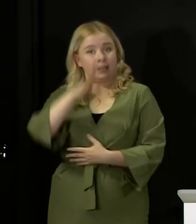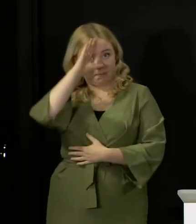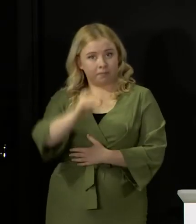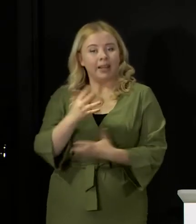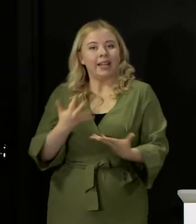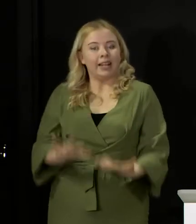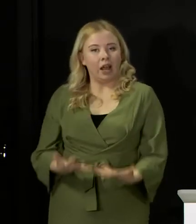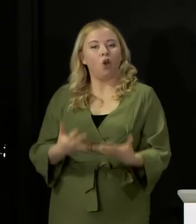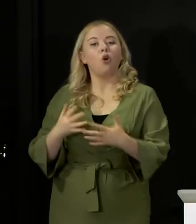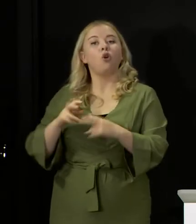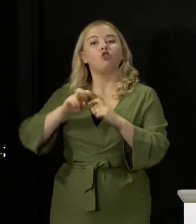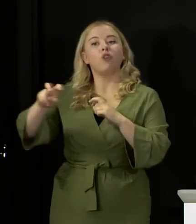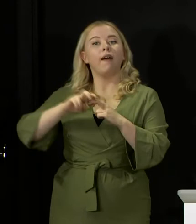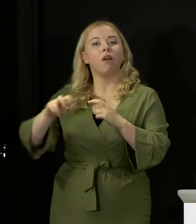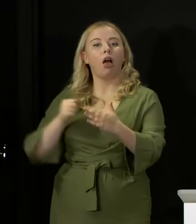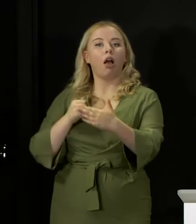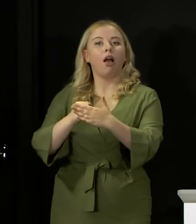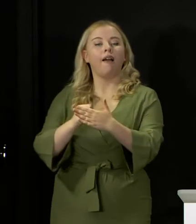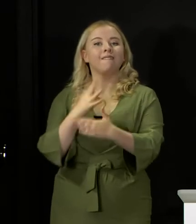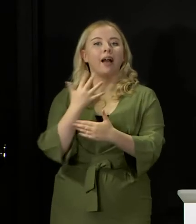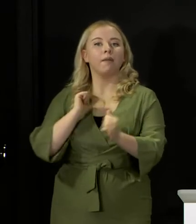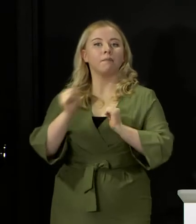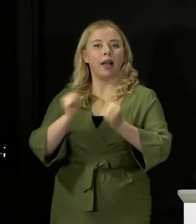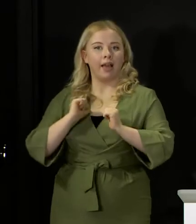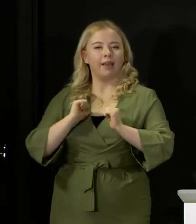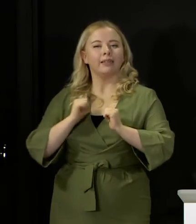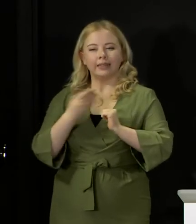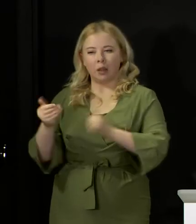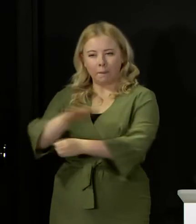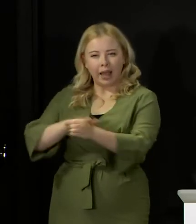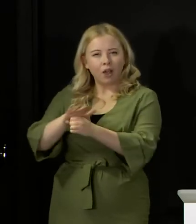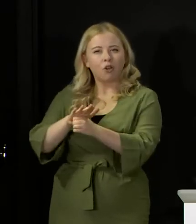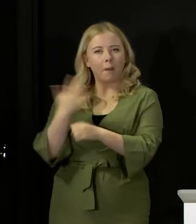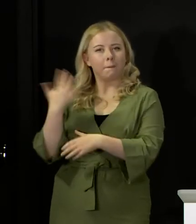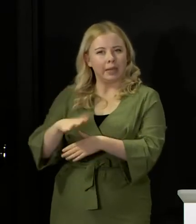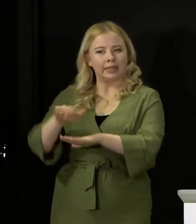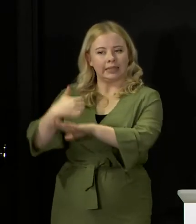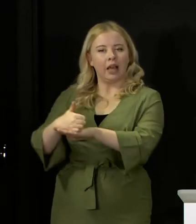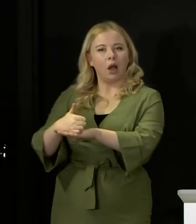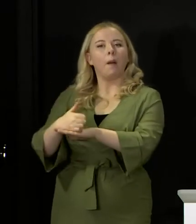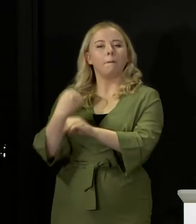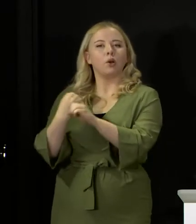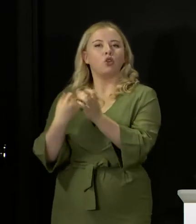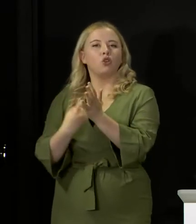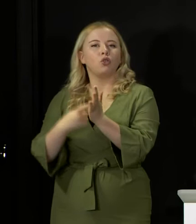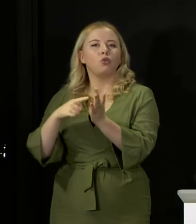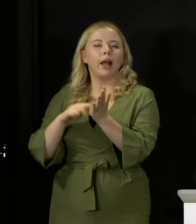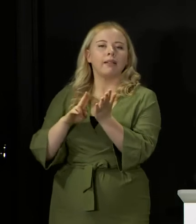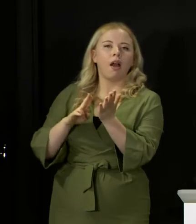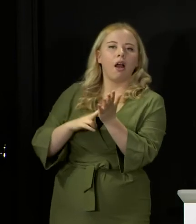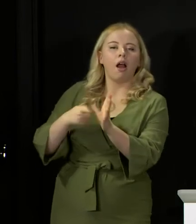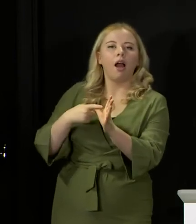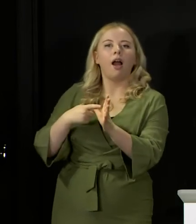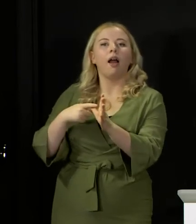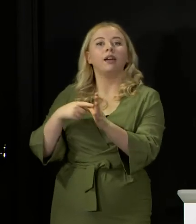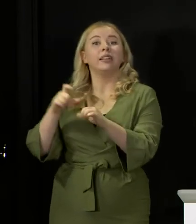recommended travel restriction that had applied to people in certain postcodes around Gretna, Dumfries and Annan. Our